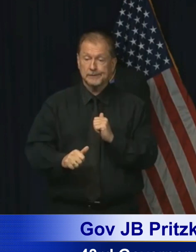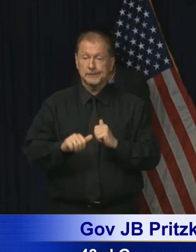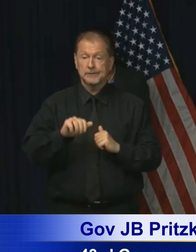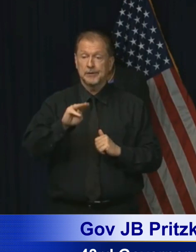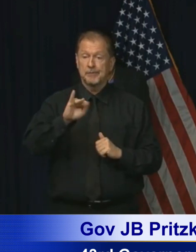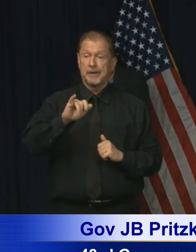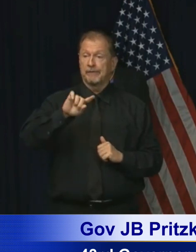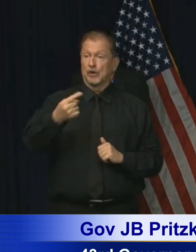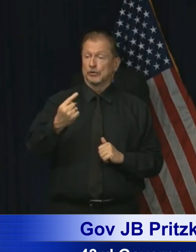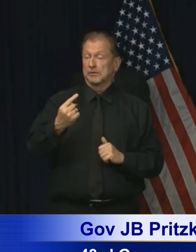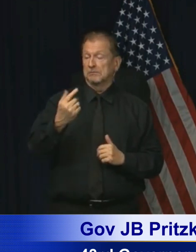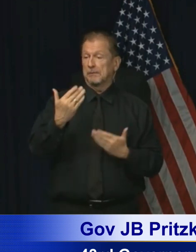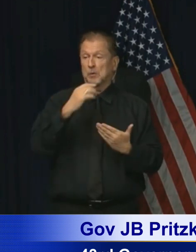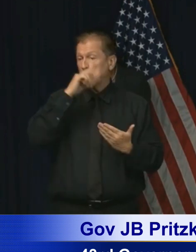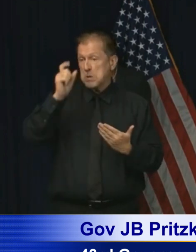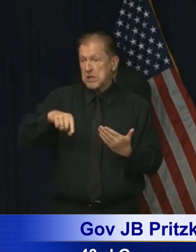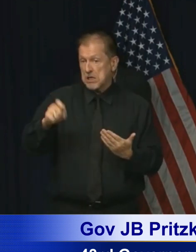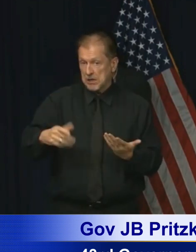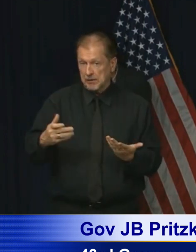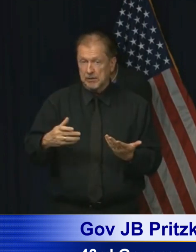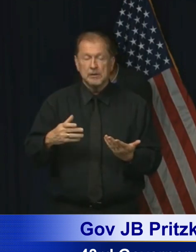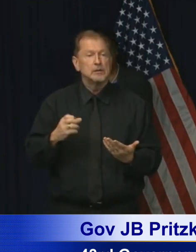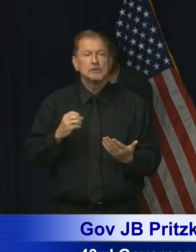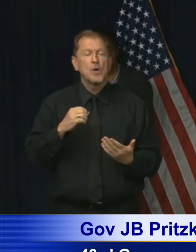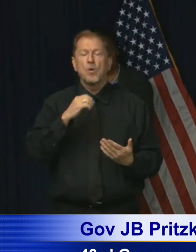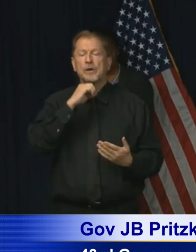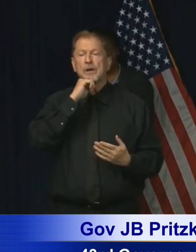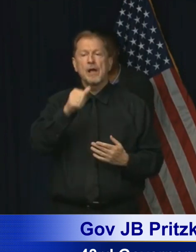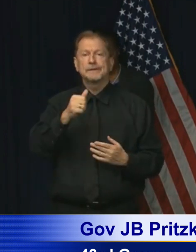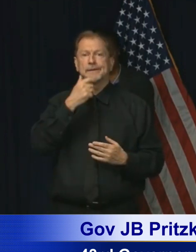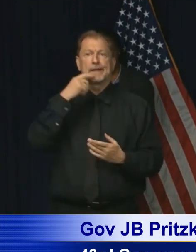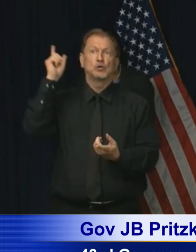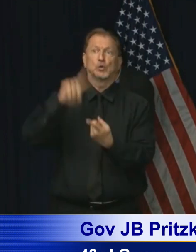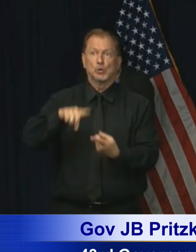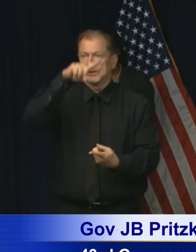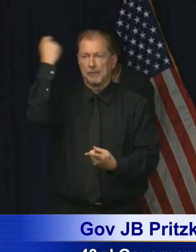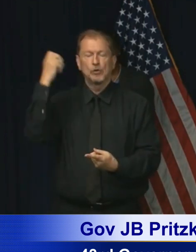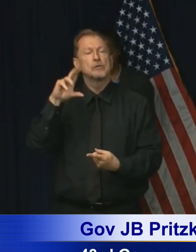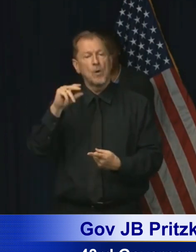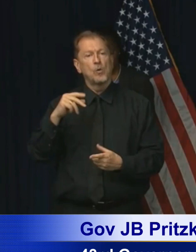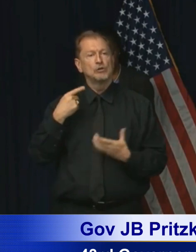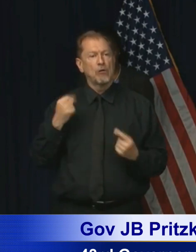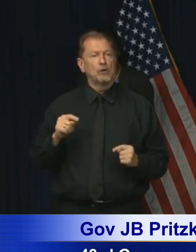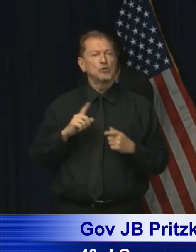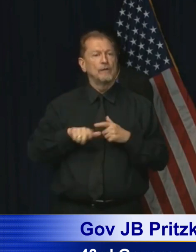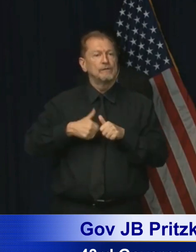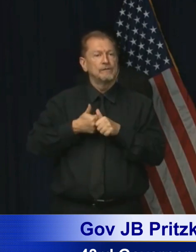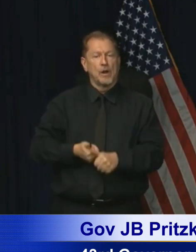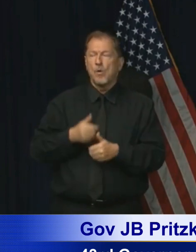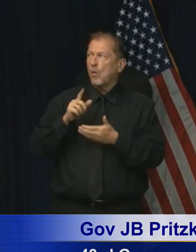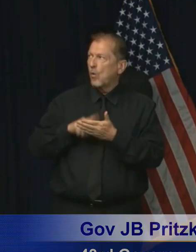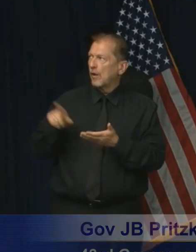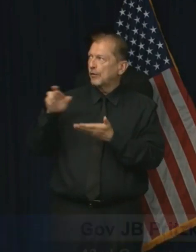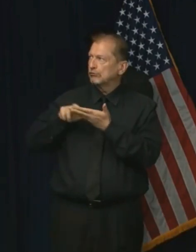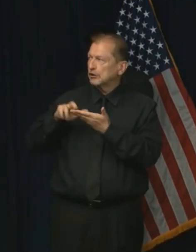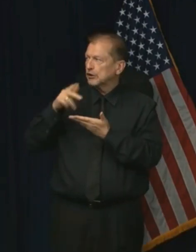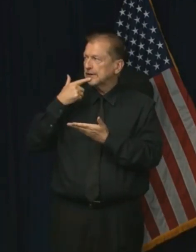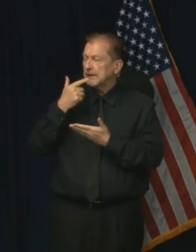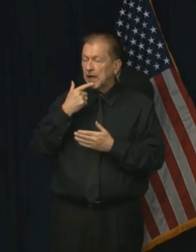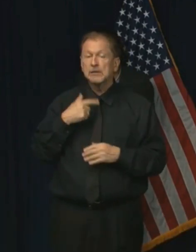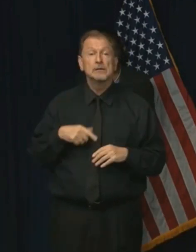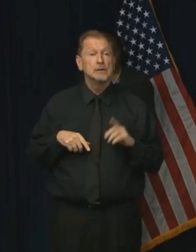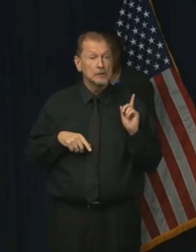and that's why we haven't extended the order beyond that. I mean, we're trying to follow the best science. You know, you heard the CDC